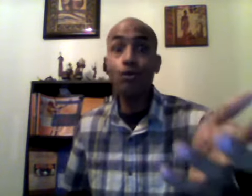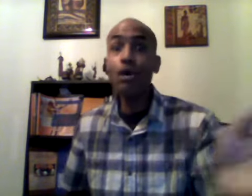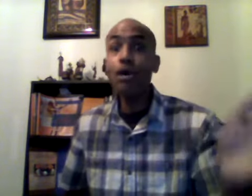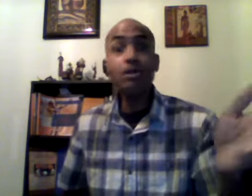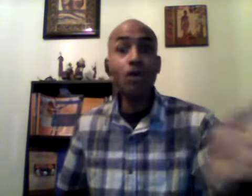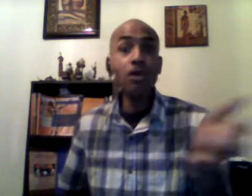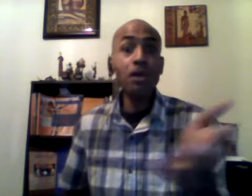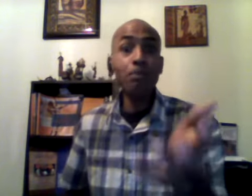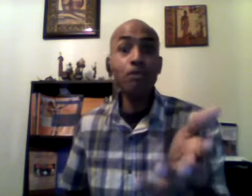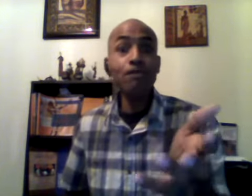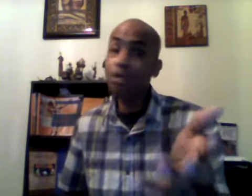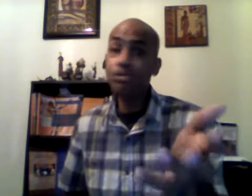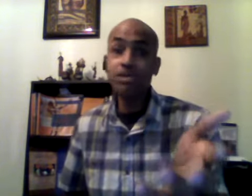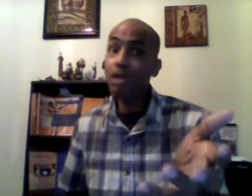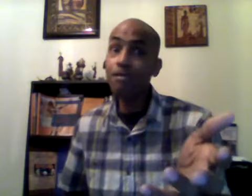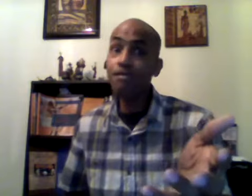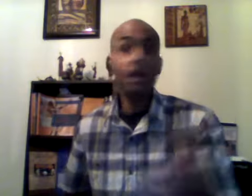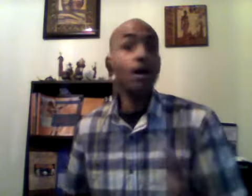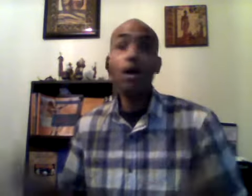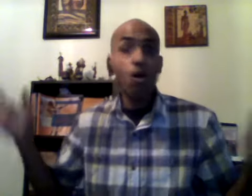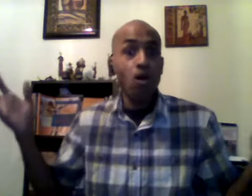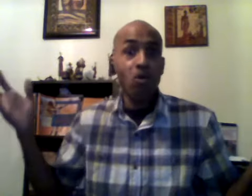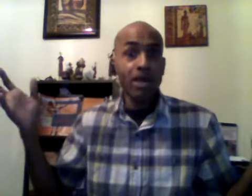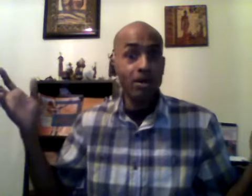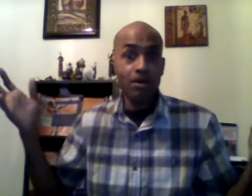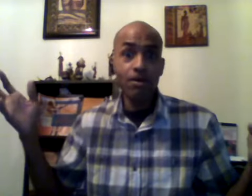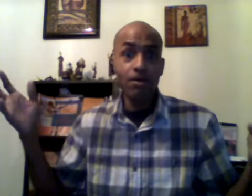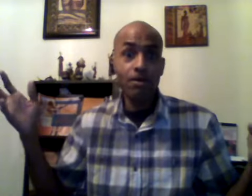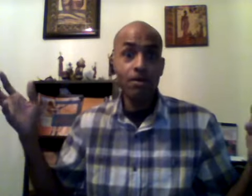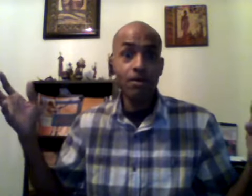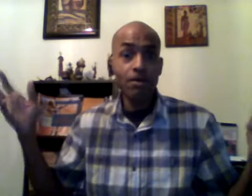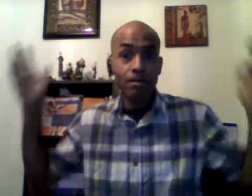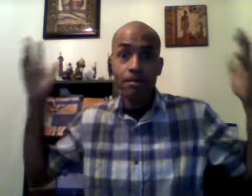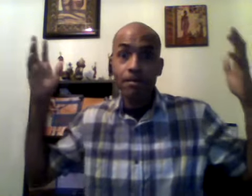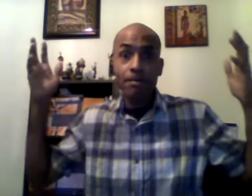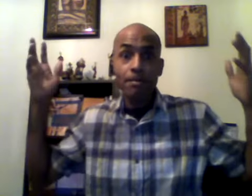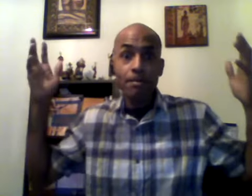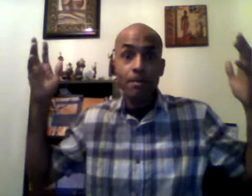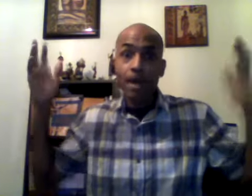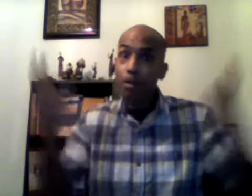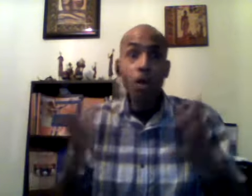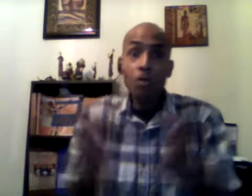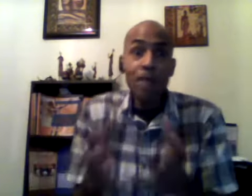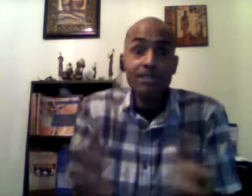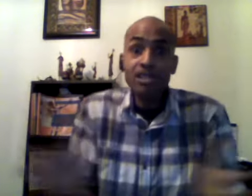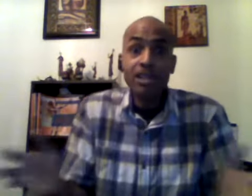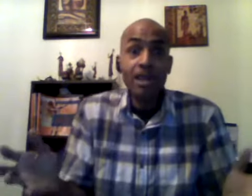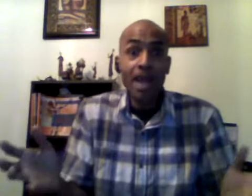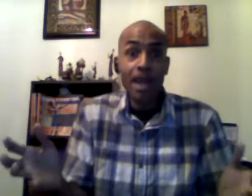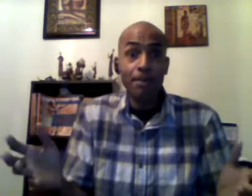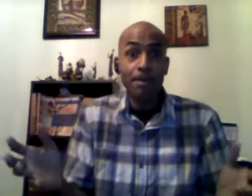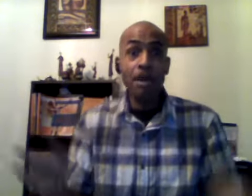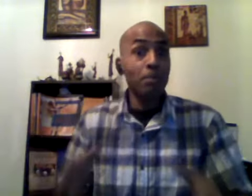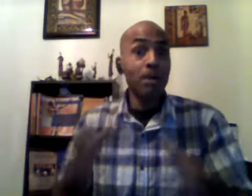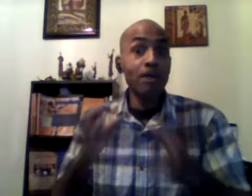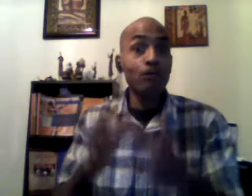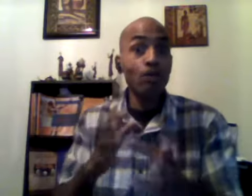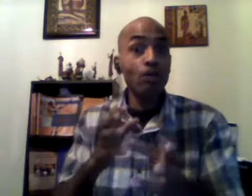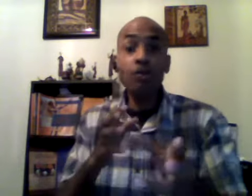don't improve yourself who will it won't magically happen but if you don't